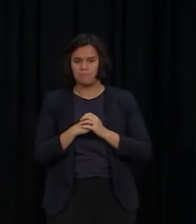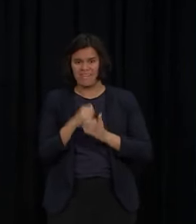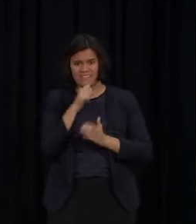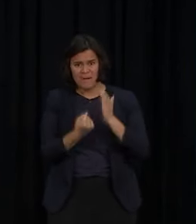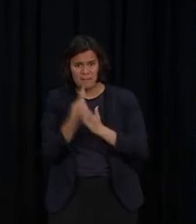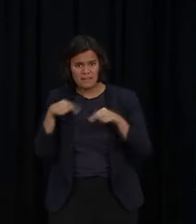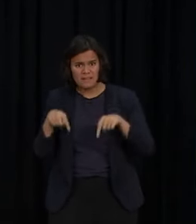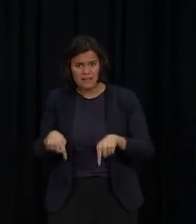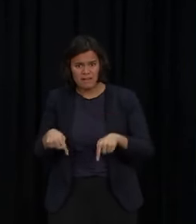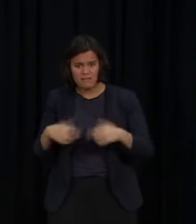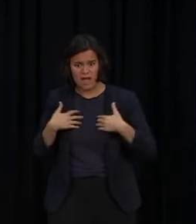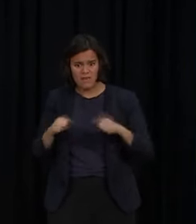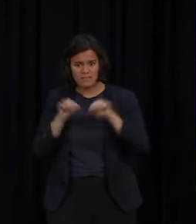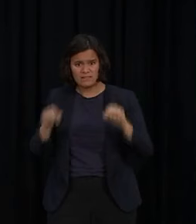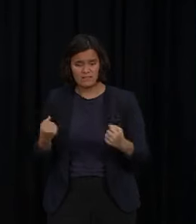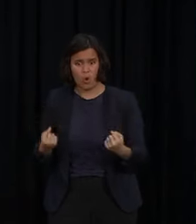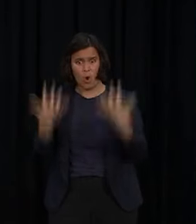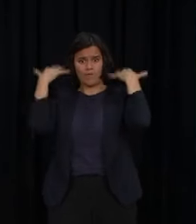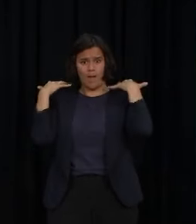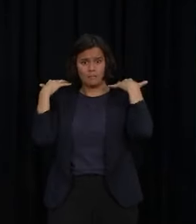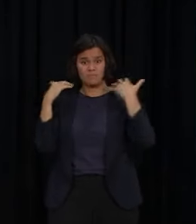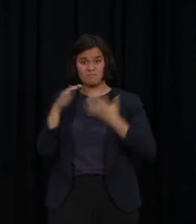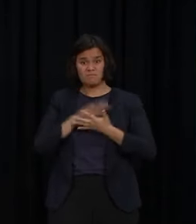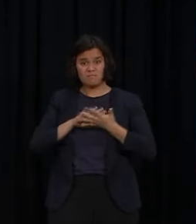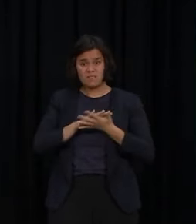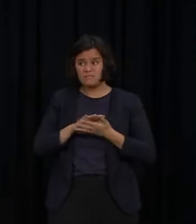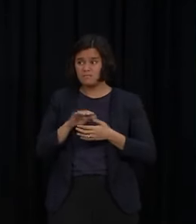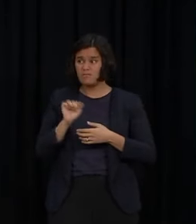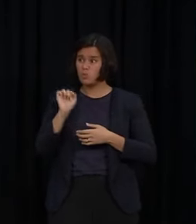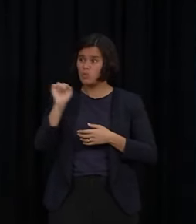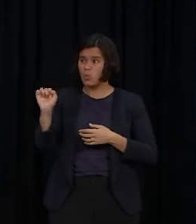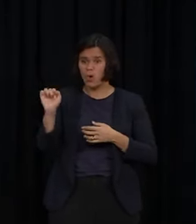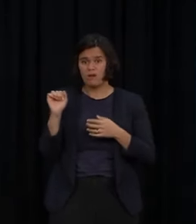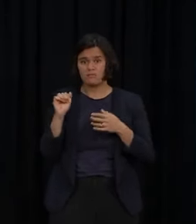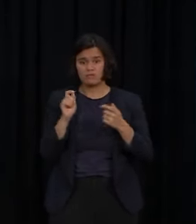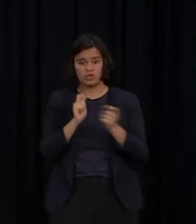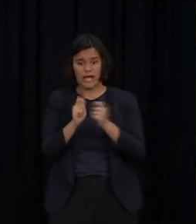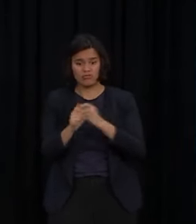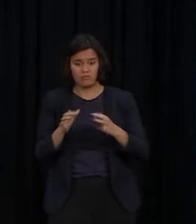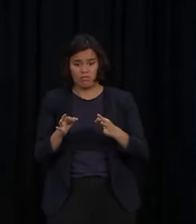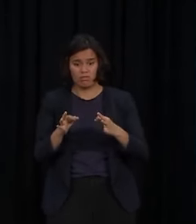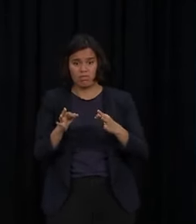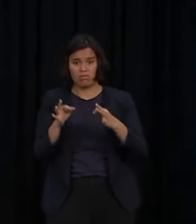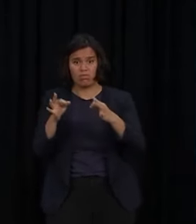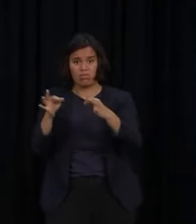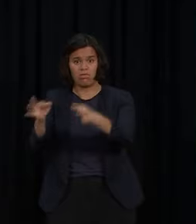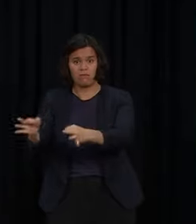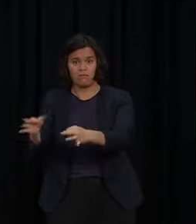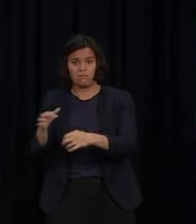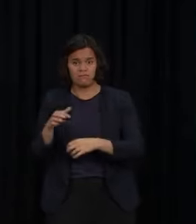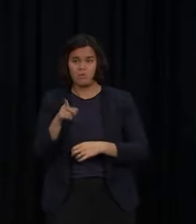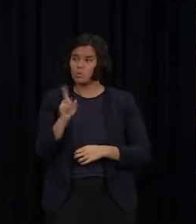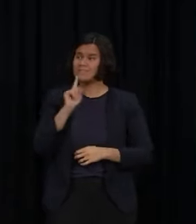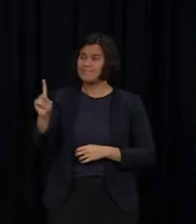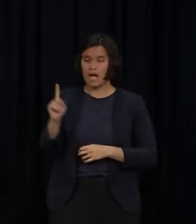what is going to happen, push out any sort of changes you might have? Because that three to six period could be quite longer if there is